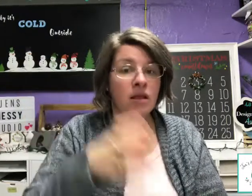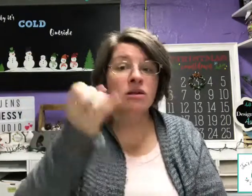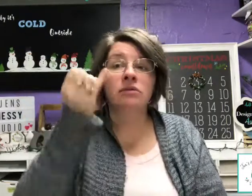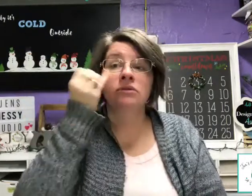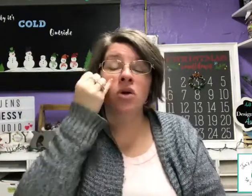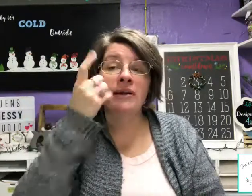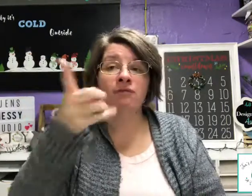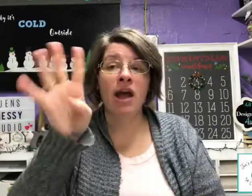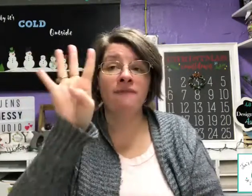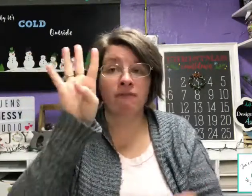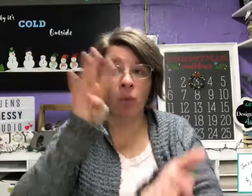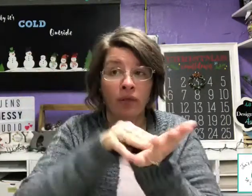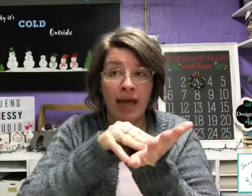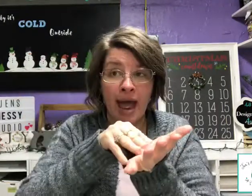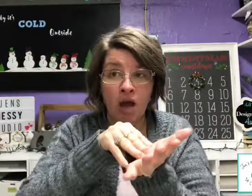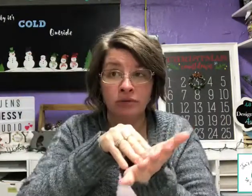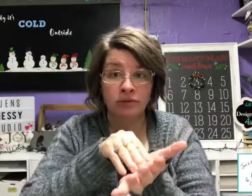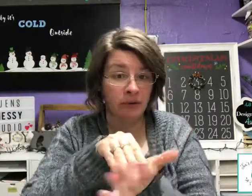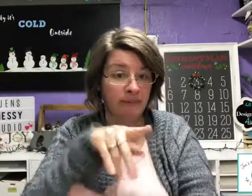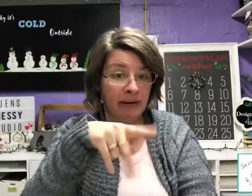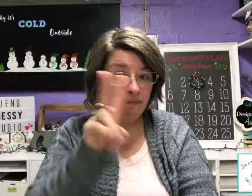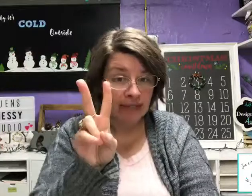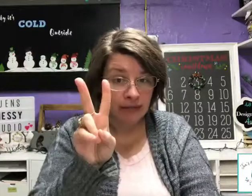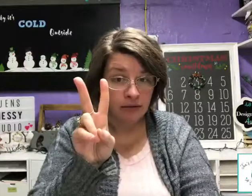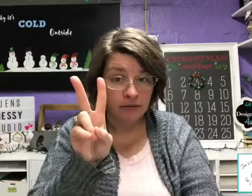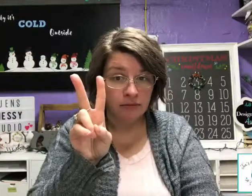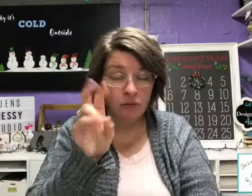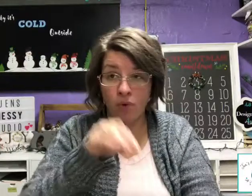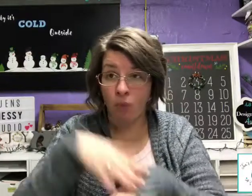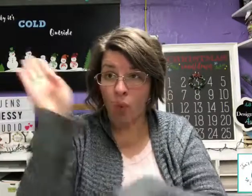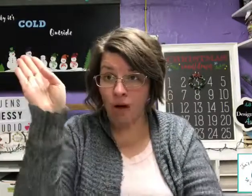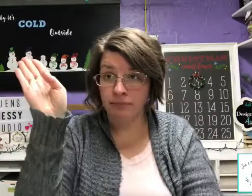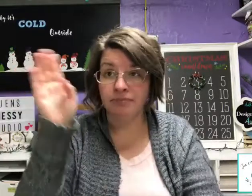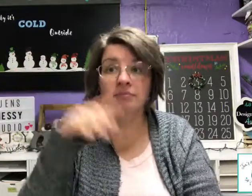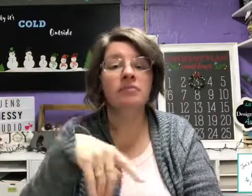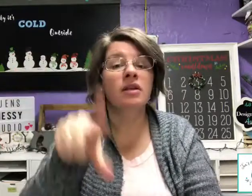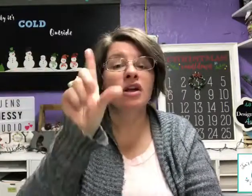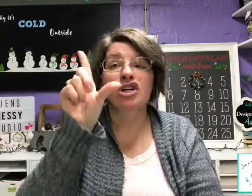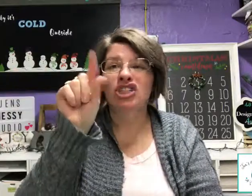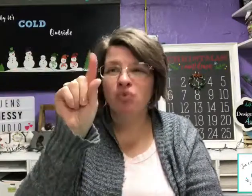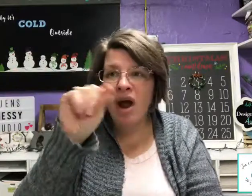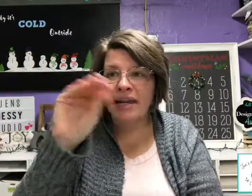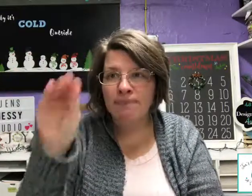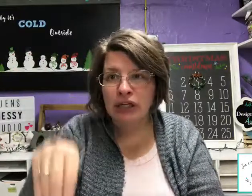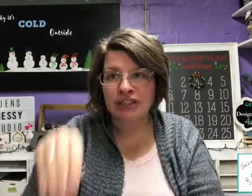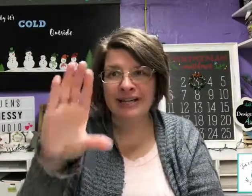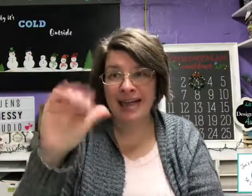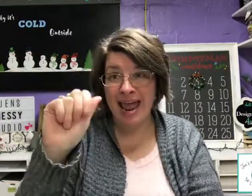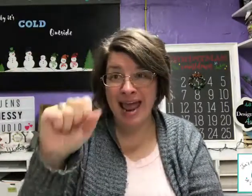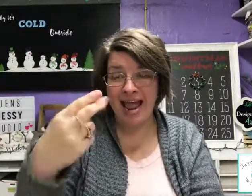So if you have a $4,000 BB or more, 20% cash